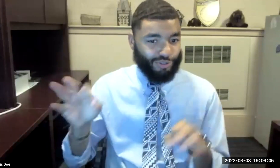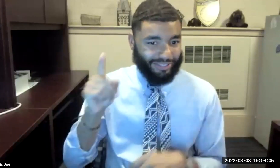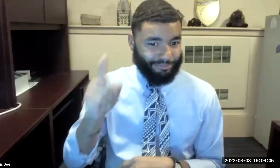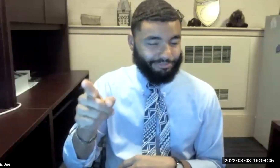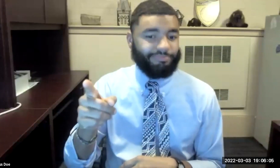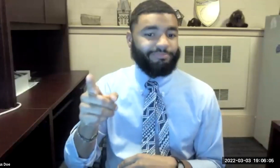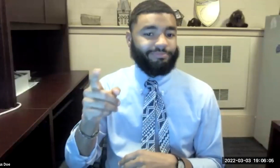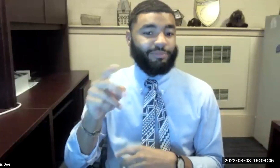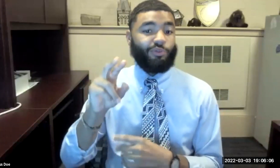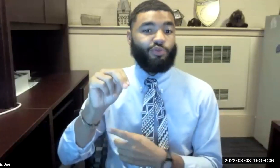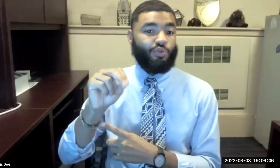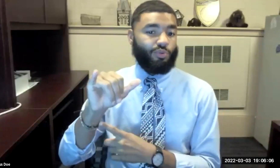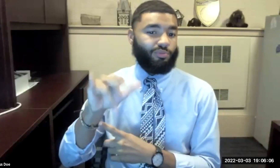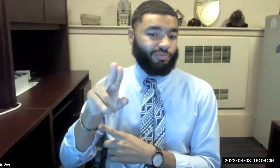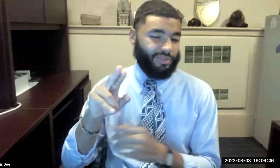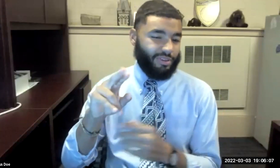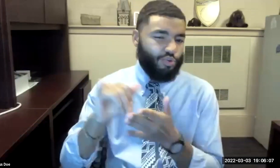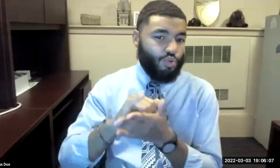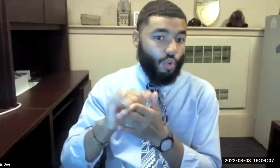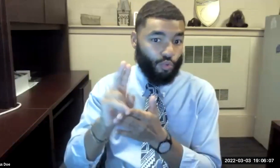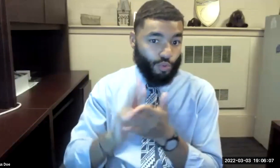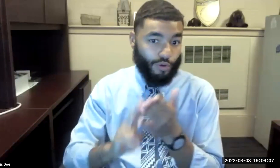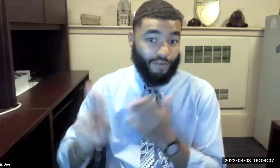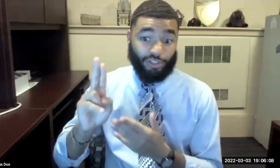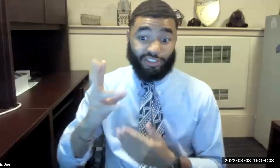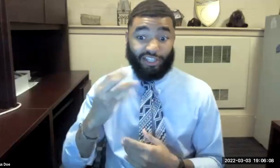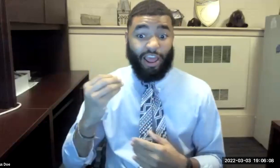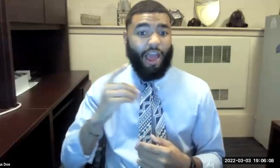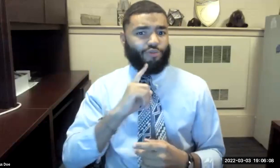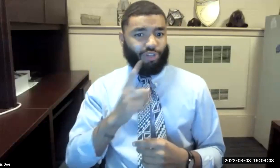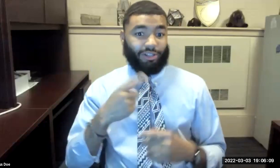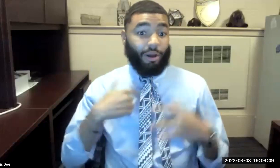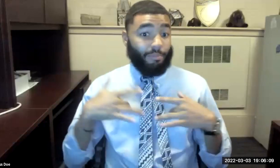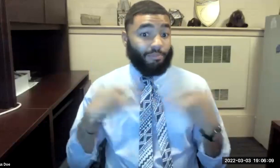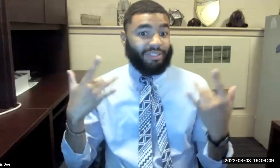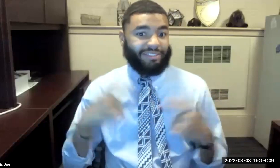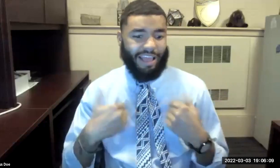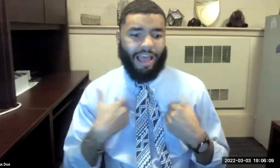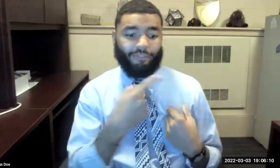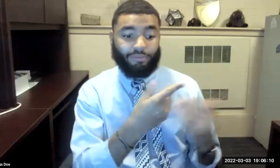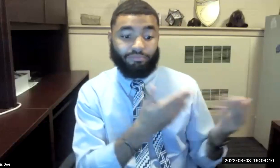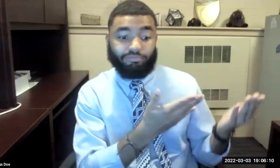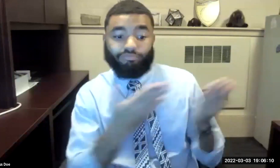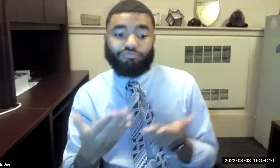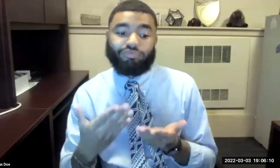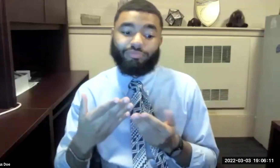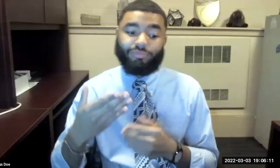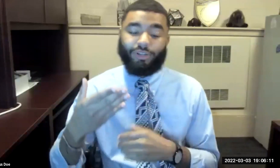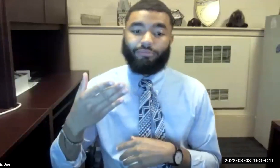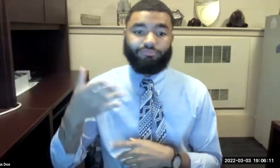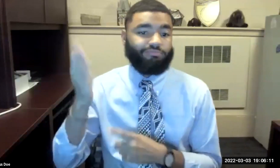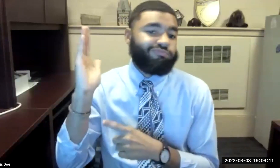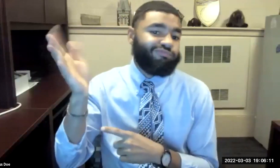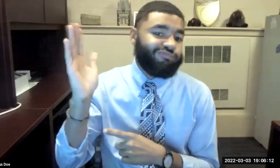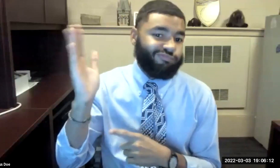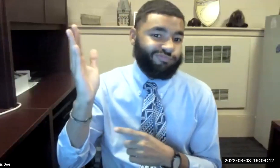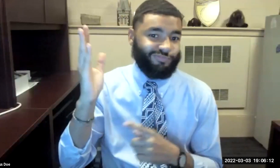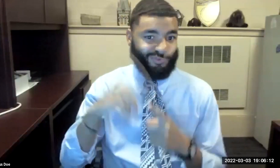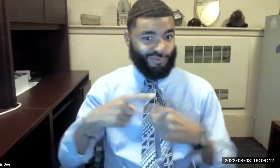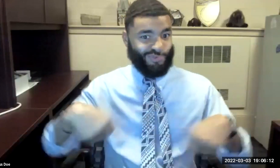Got a graduate degree from New York University, NYU. And we are so thrilled for him to